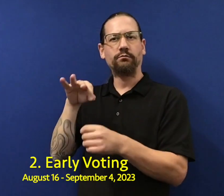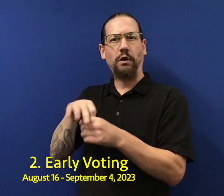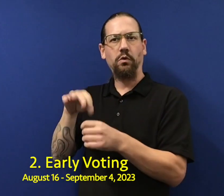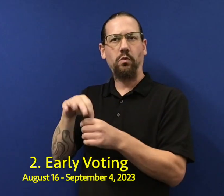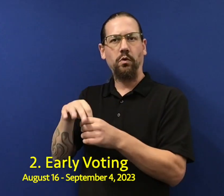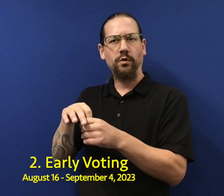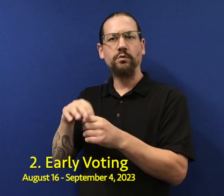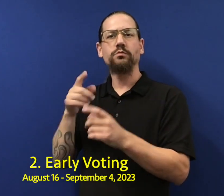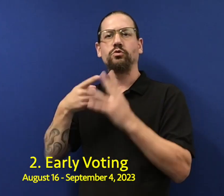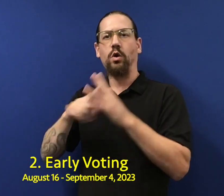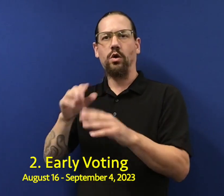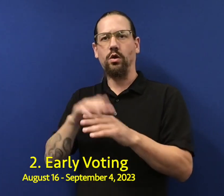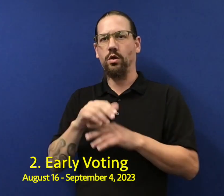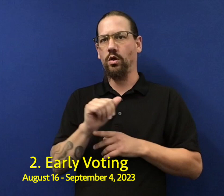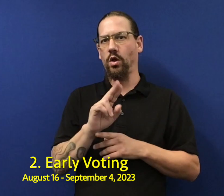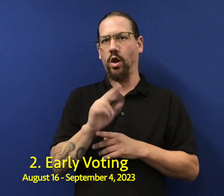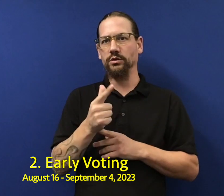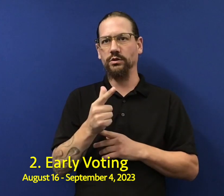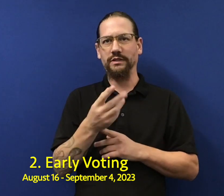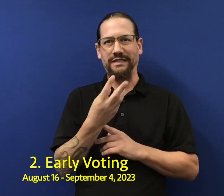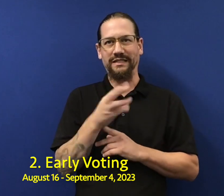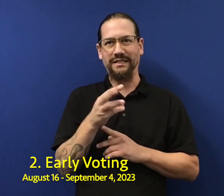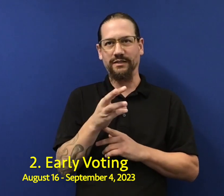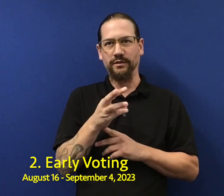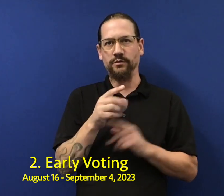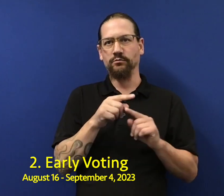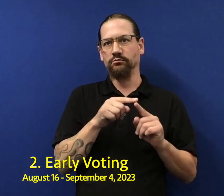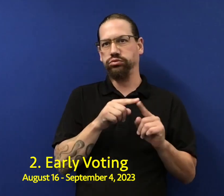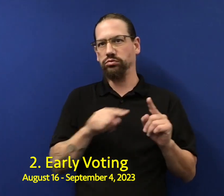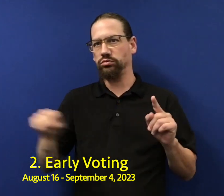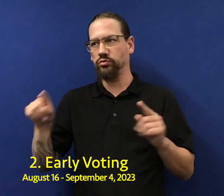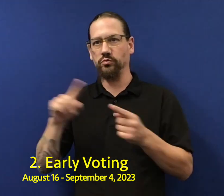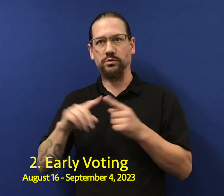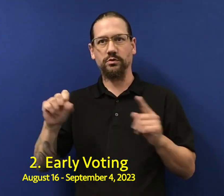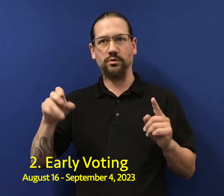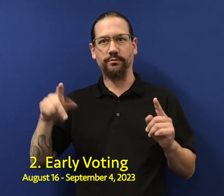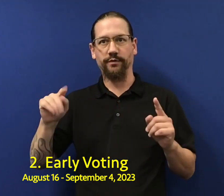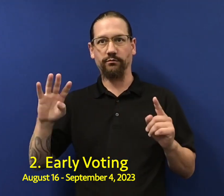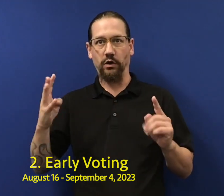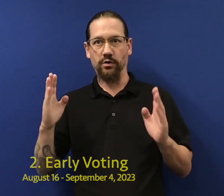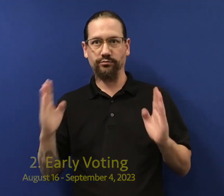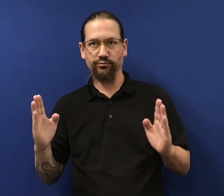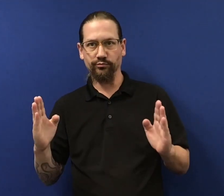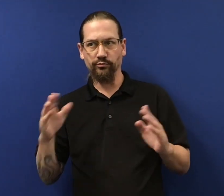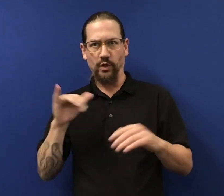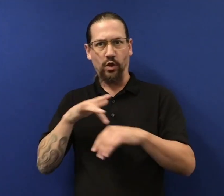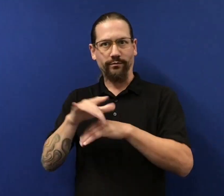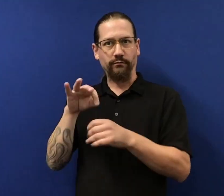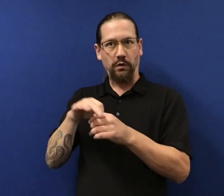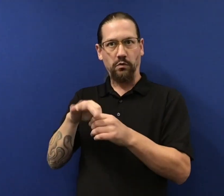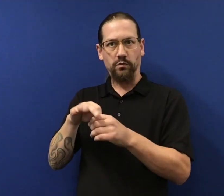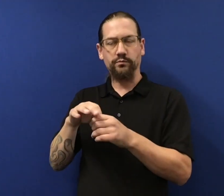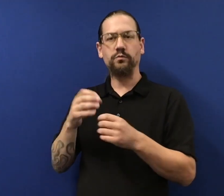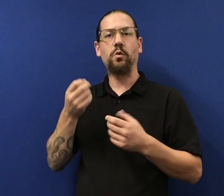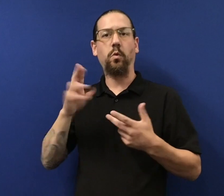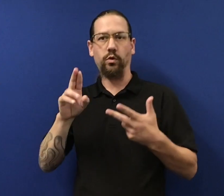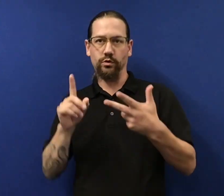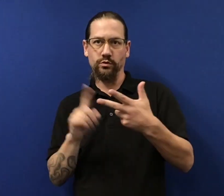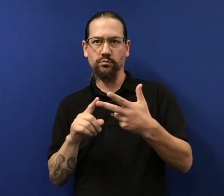you can have early voting, which begins on August the 16th through September the 4th, which is known as early